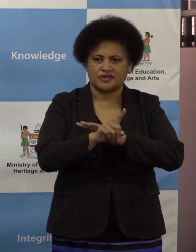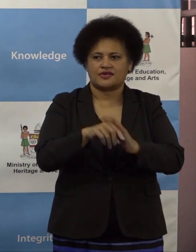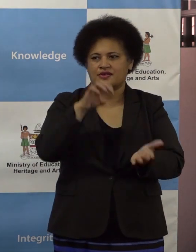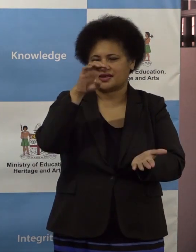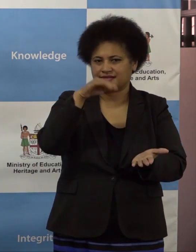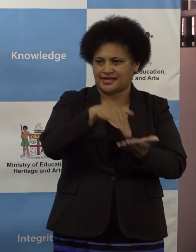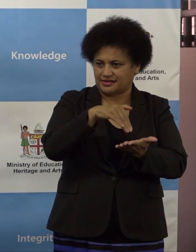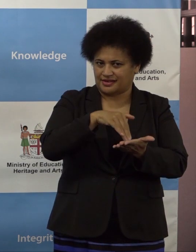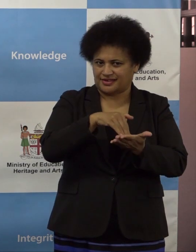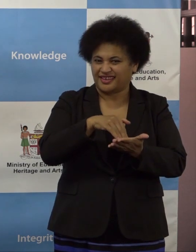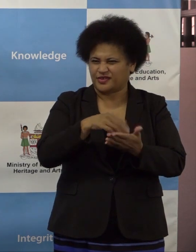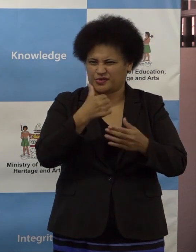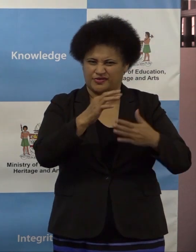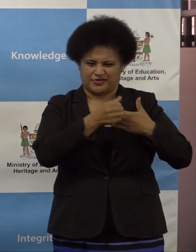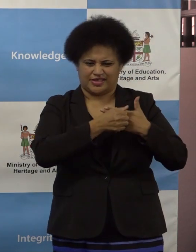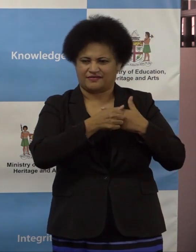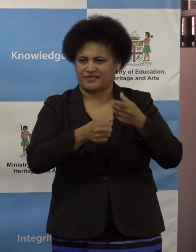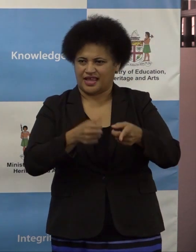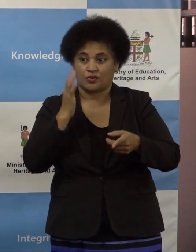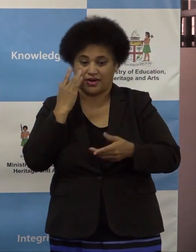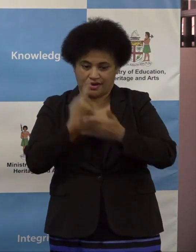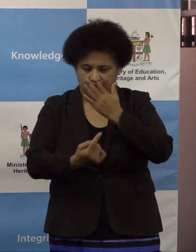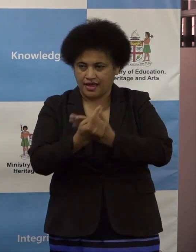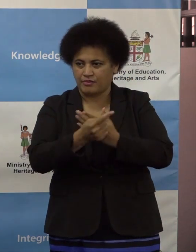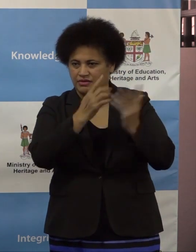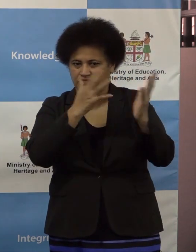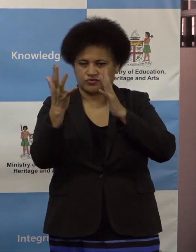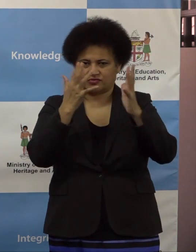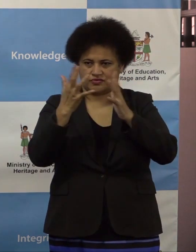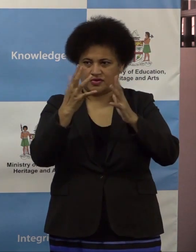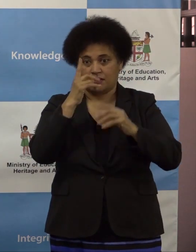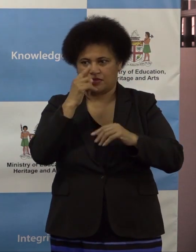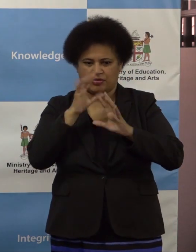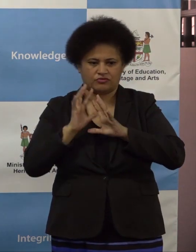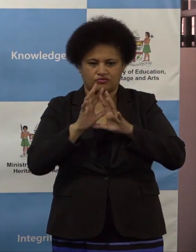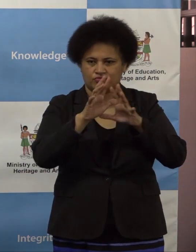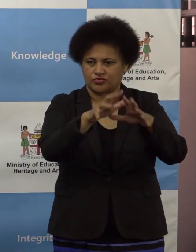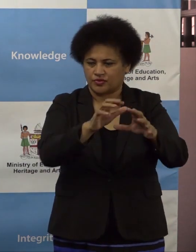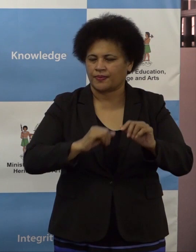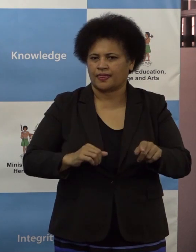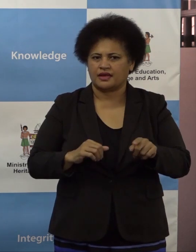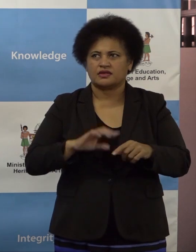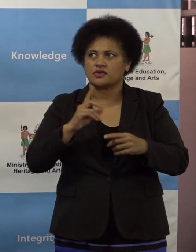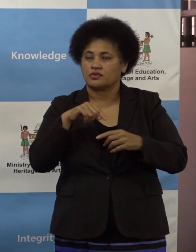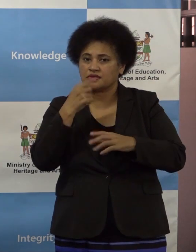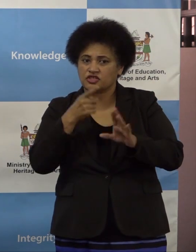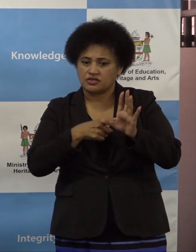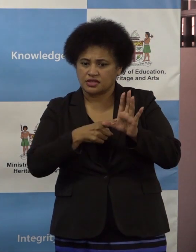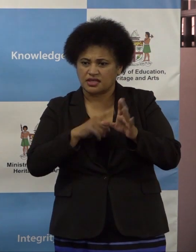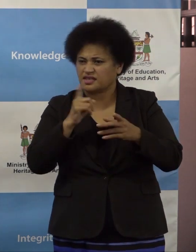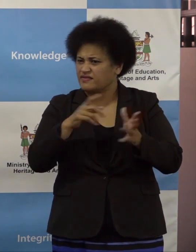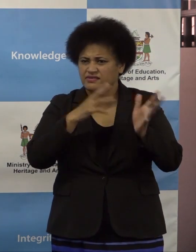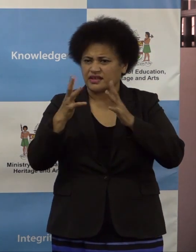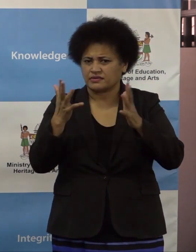all know this, right? So in this, for next year even if the cyclones come, it's